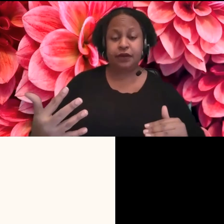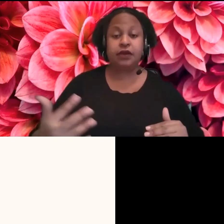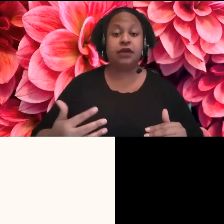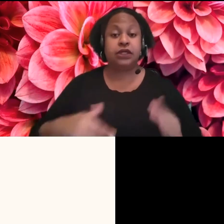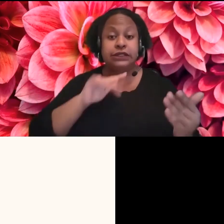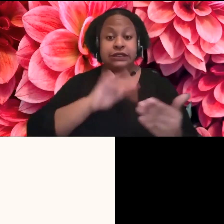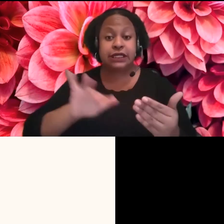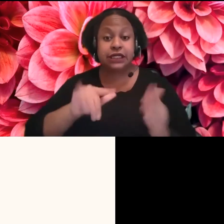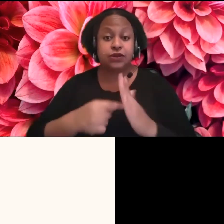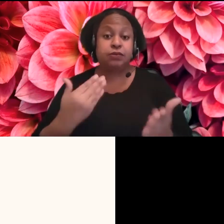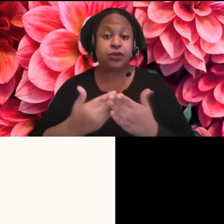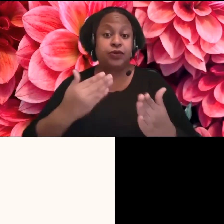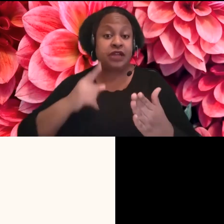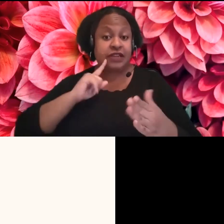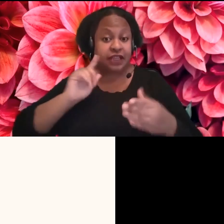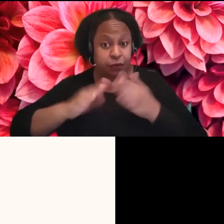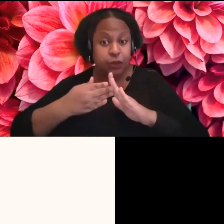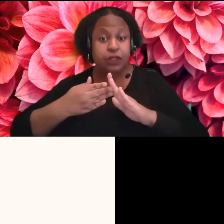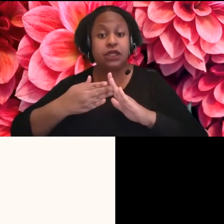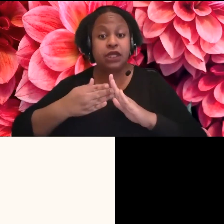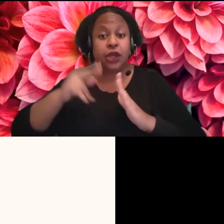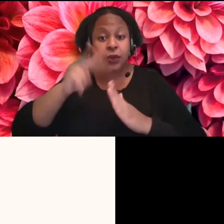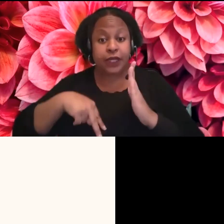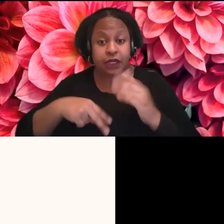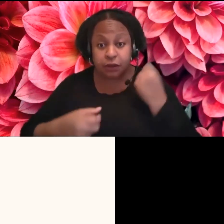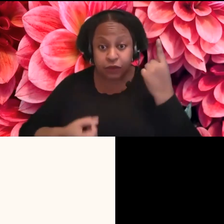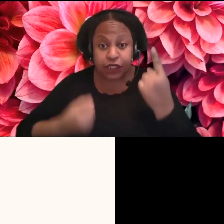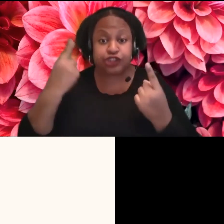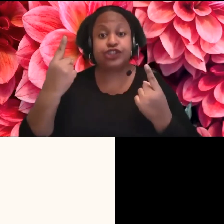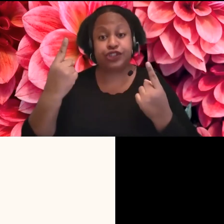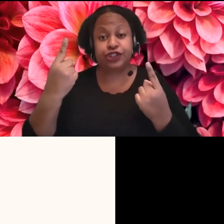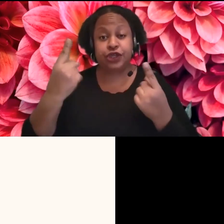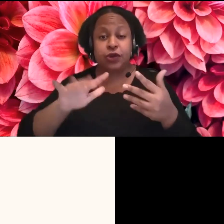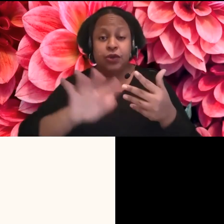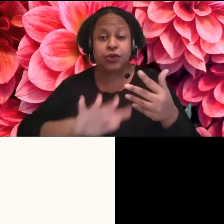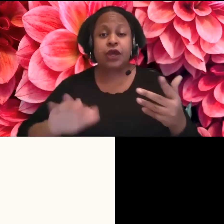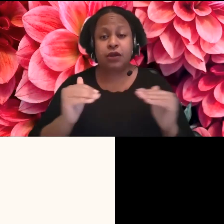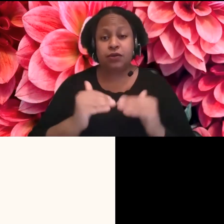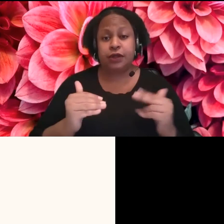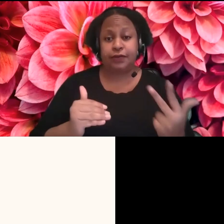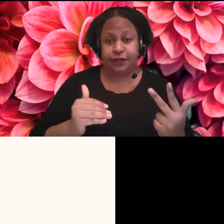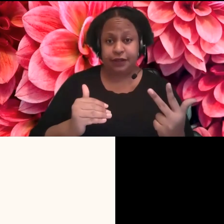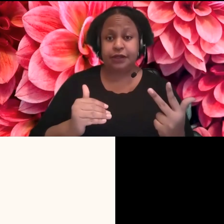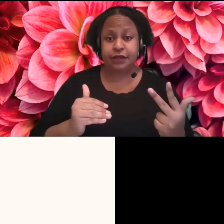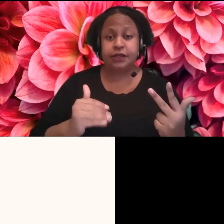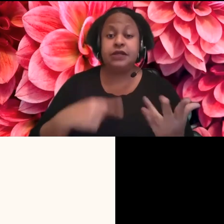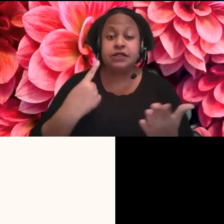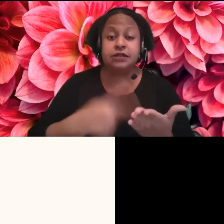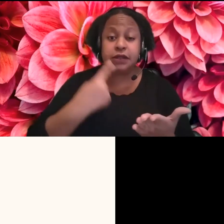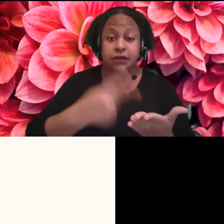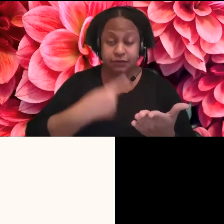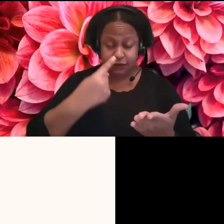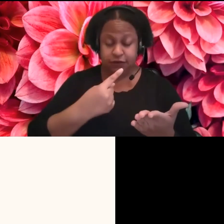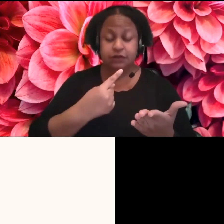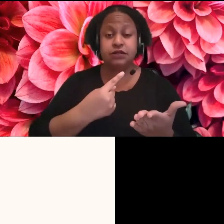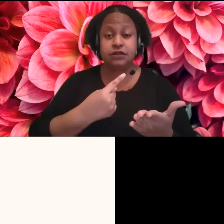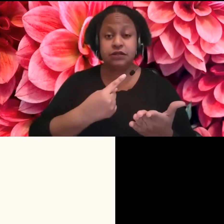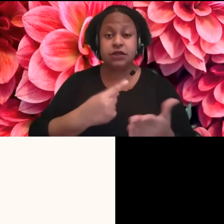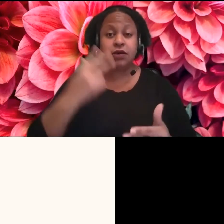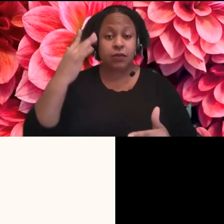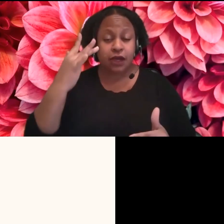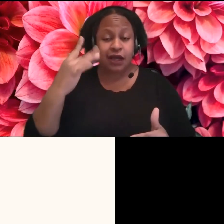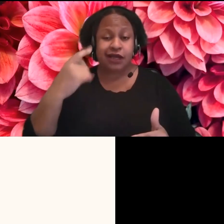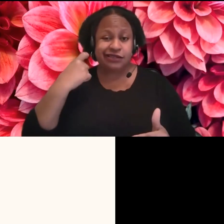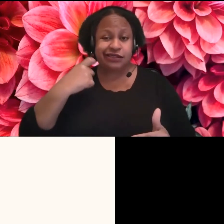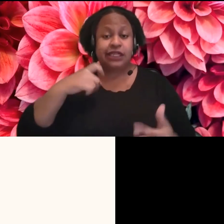community reading comprehension can be as, uh, around the third grade level at times. And that's because of the